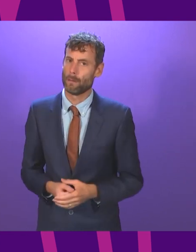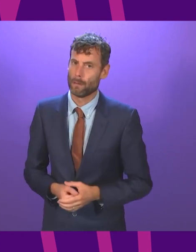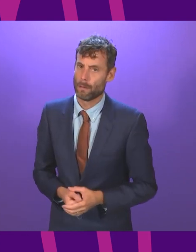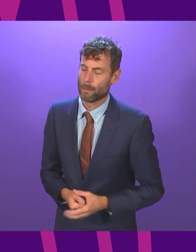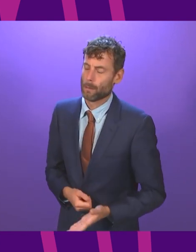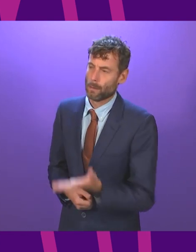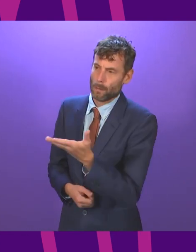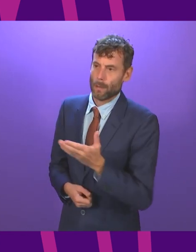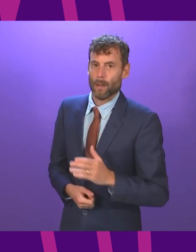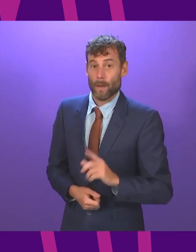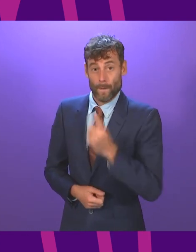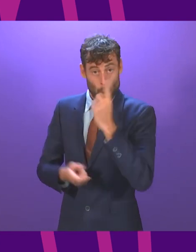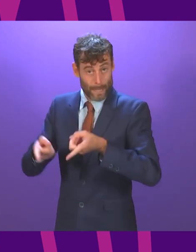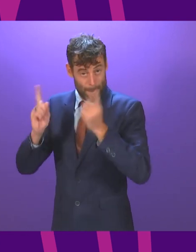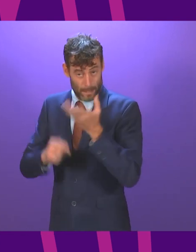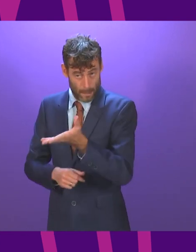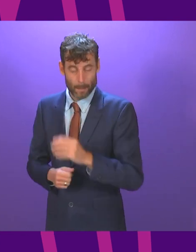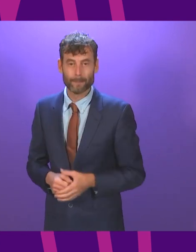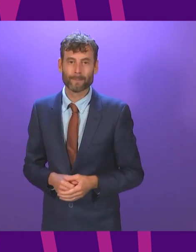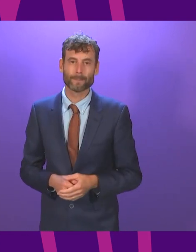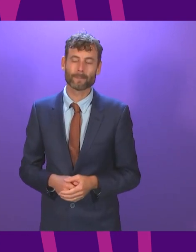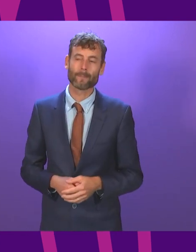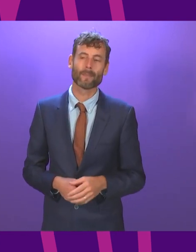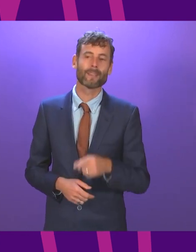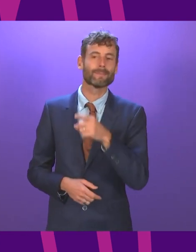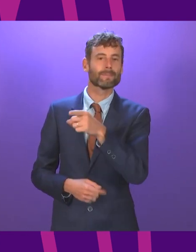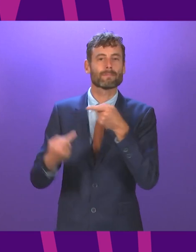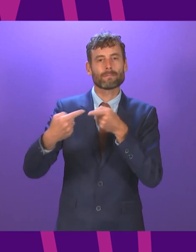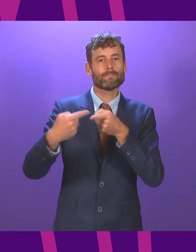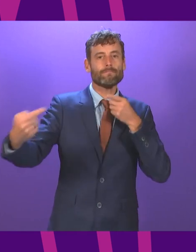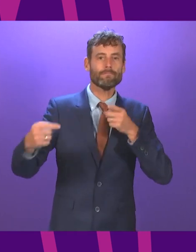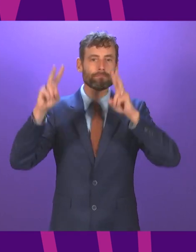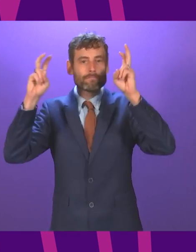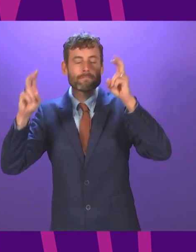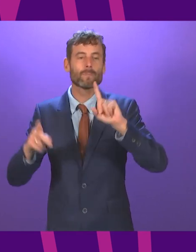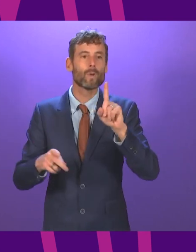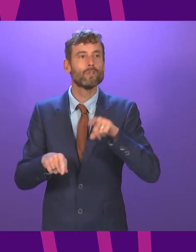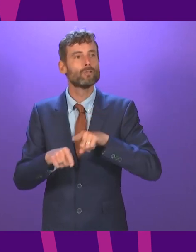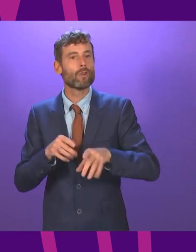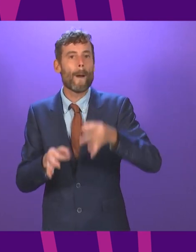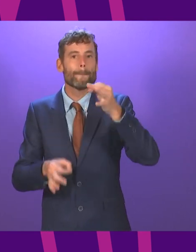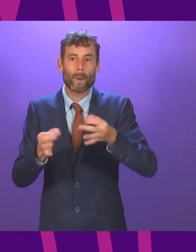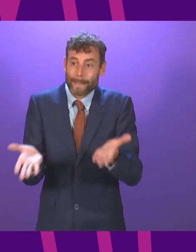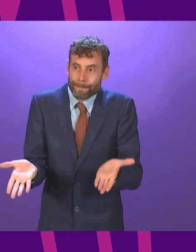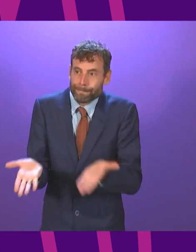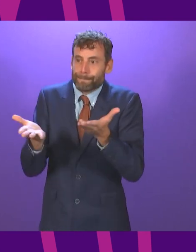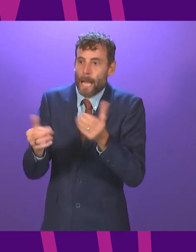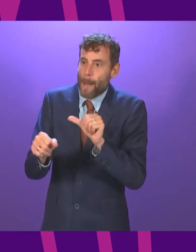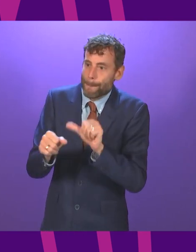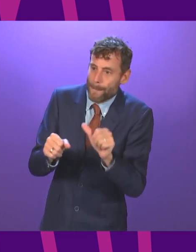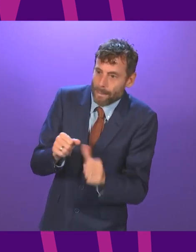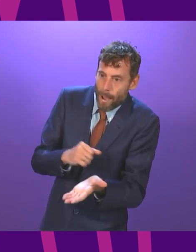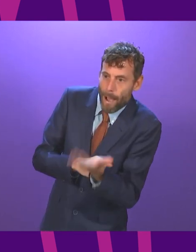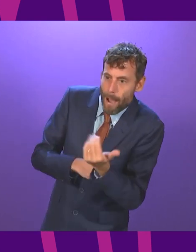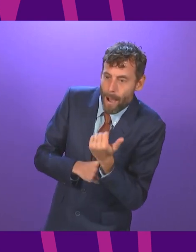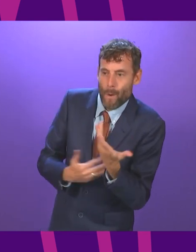It seems that rising to the challenge of doing politics better or even vaguely competently is for